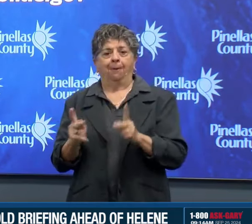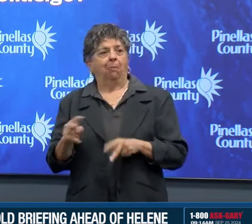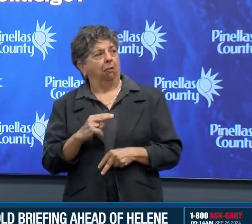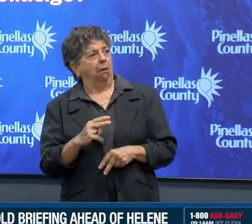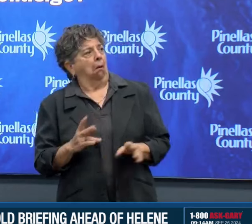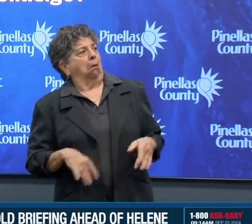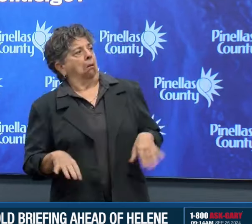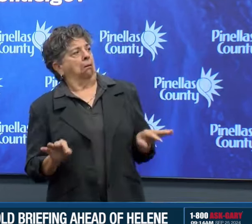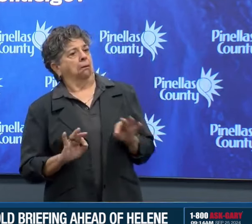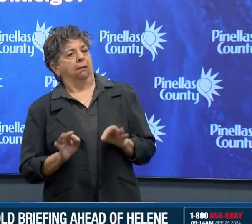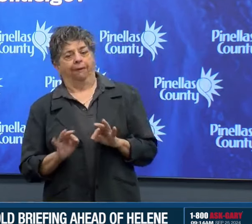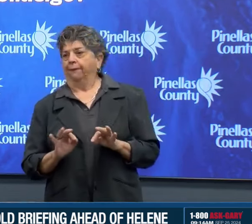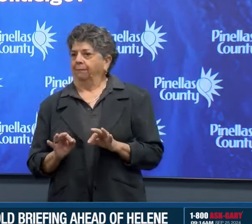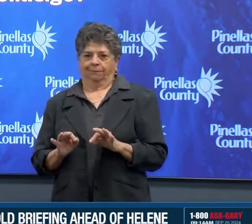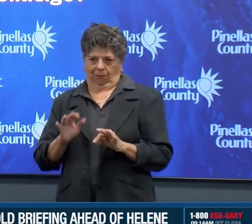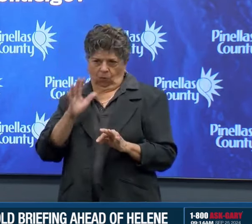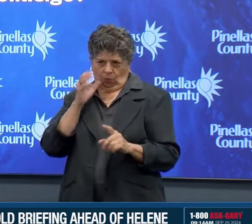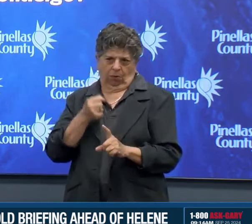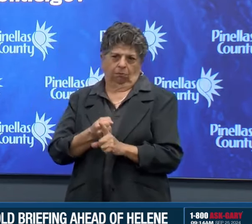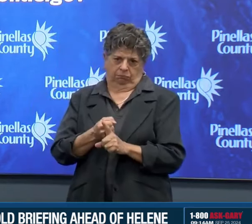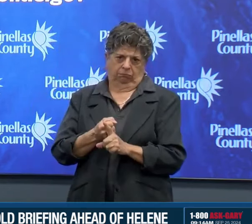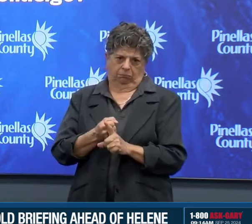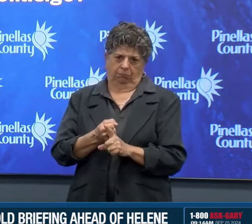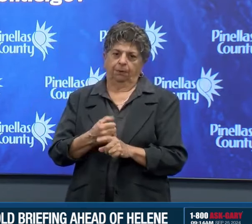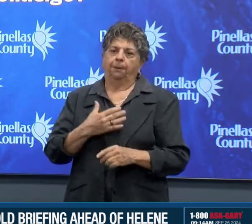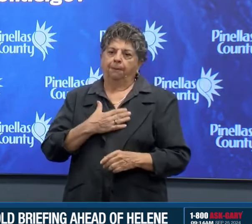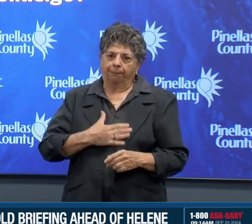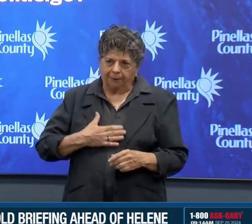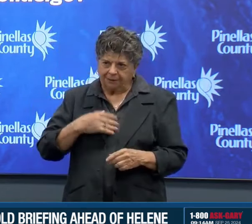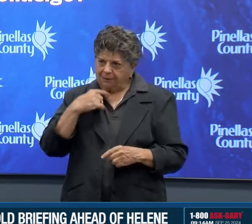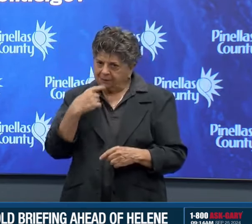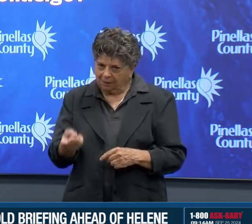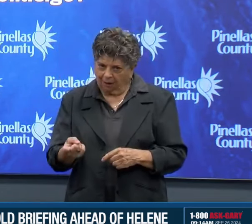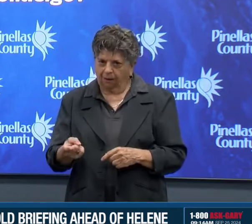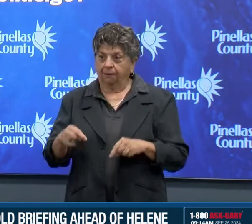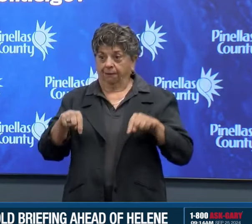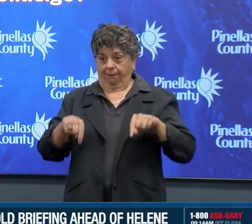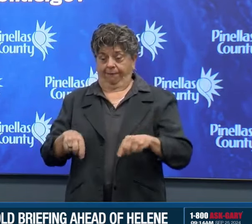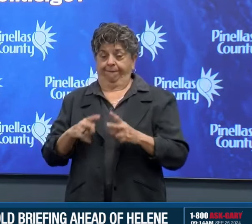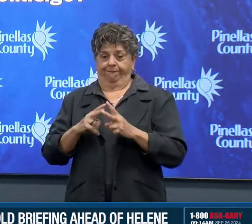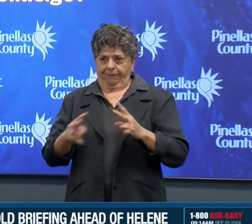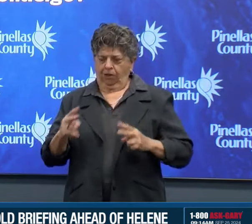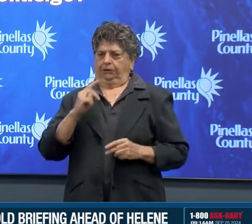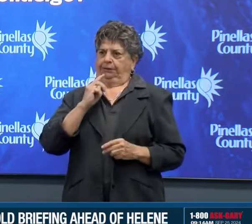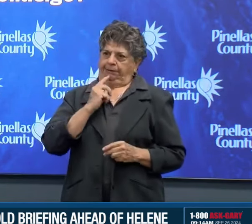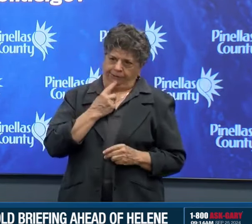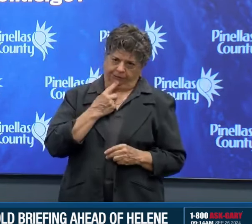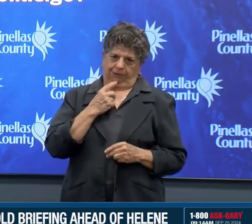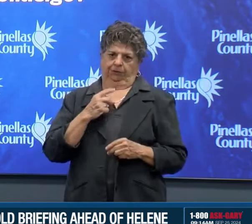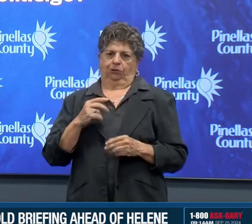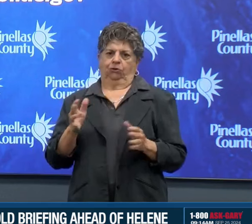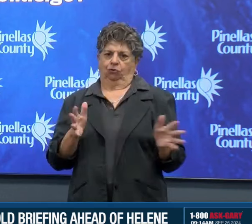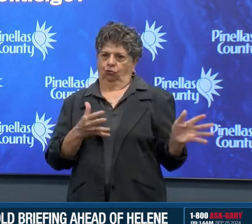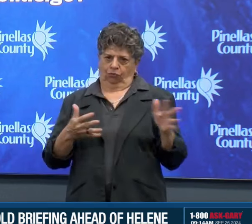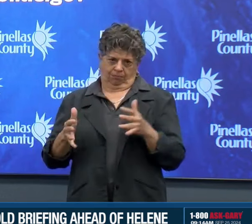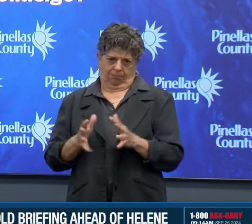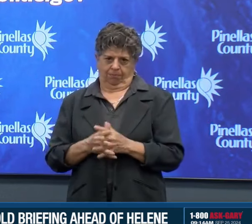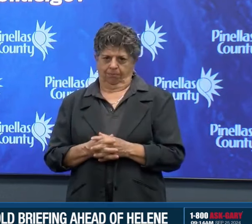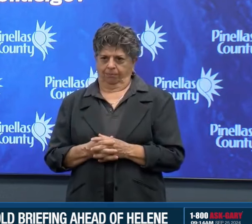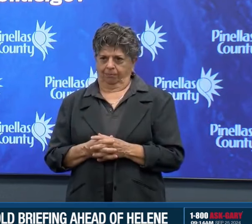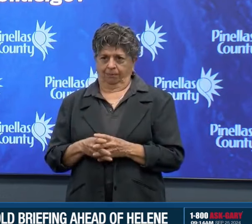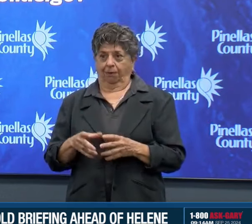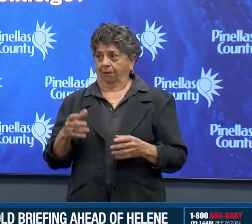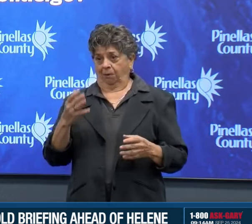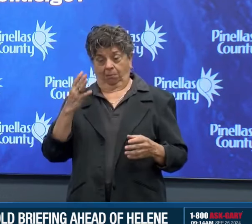This is a significant storm. And we know and we've seen before how quickly conditions can change. So we have time.